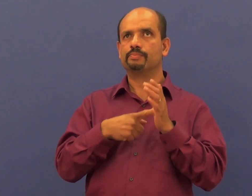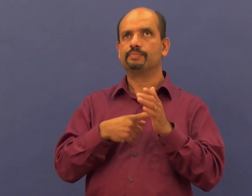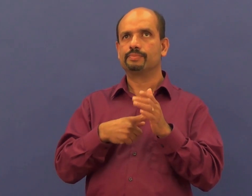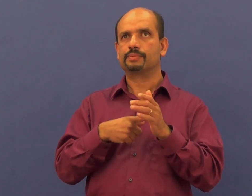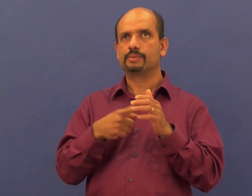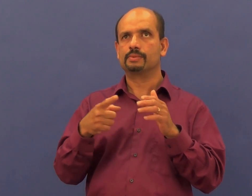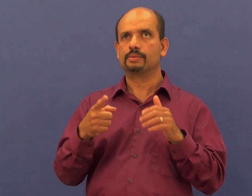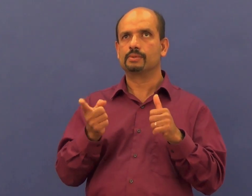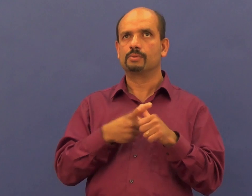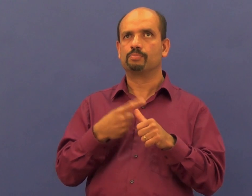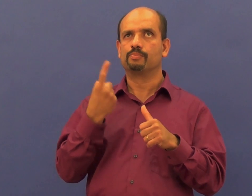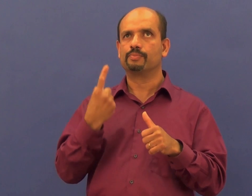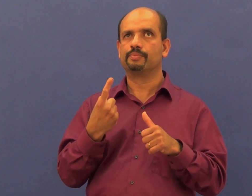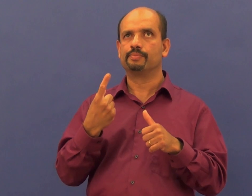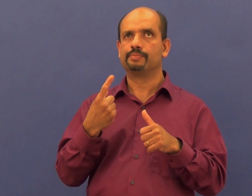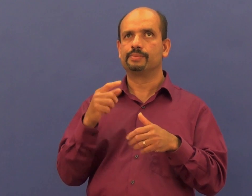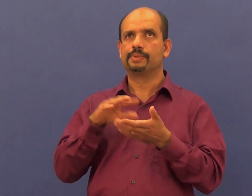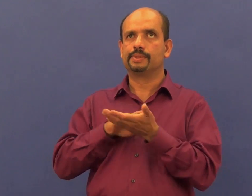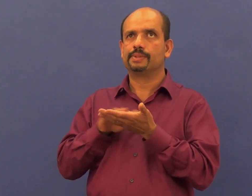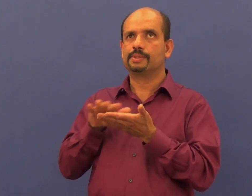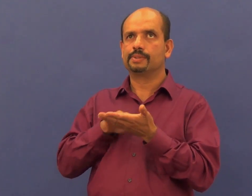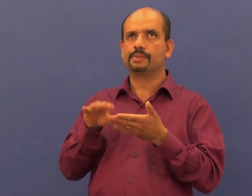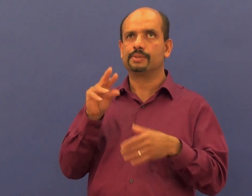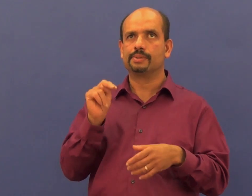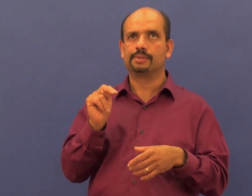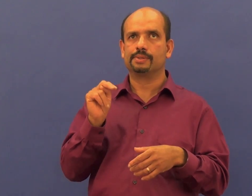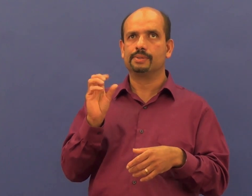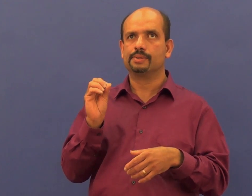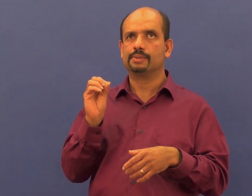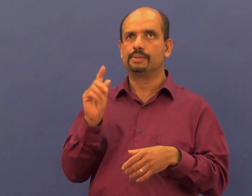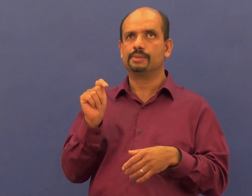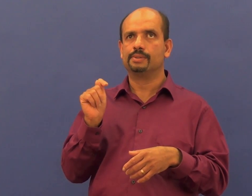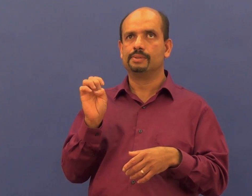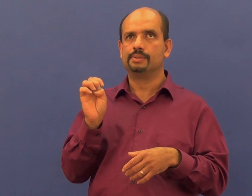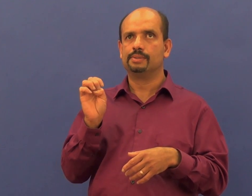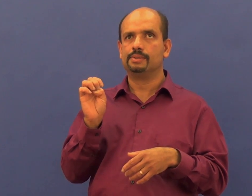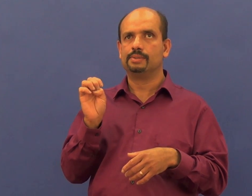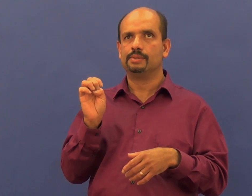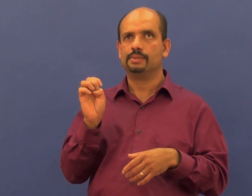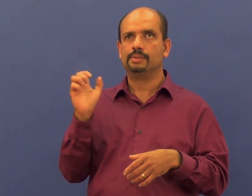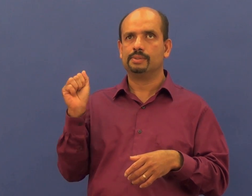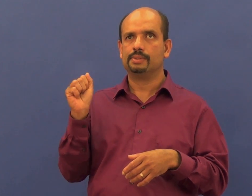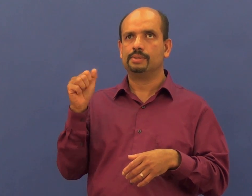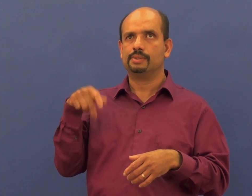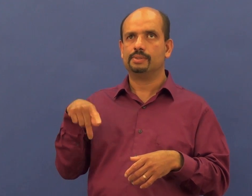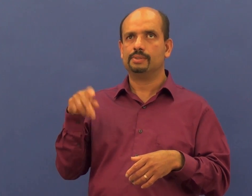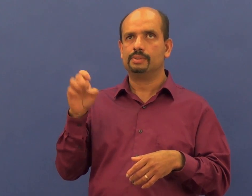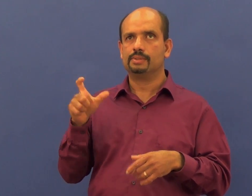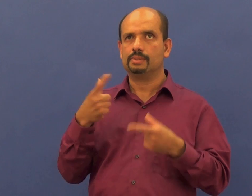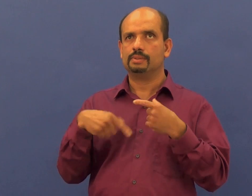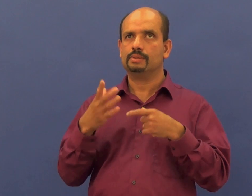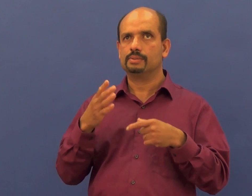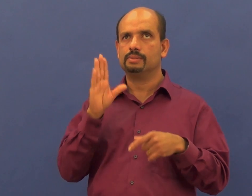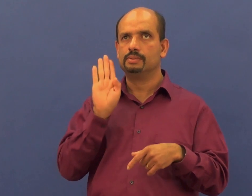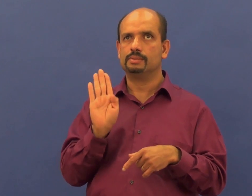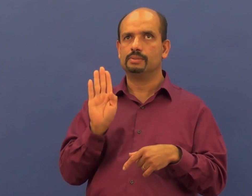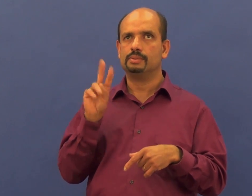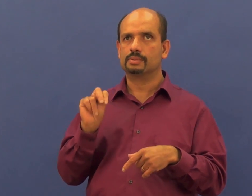There are several manufacturers and models available. One example is the Braille note